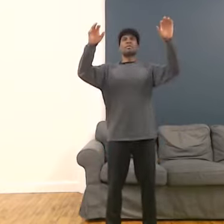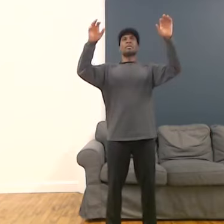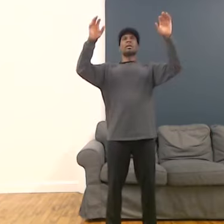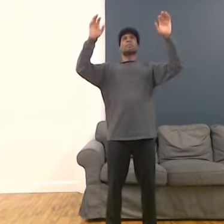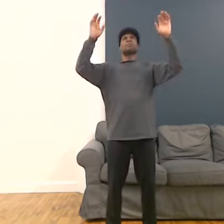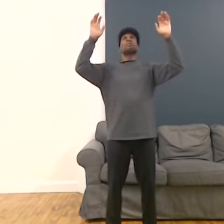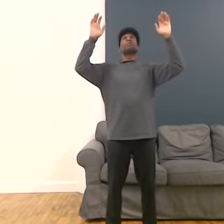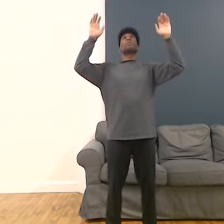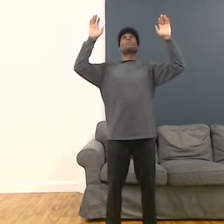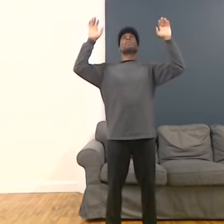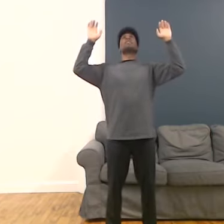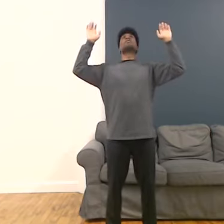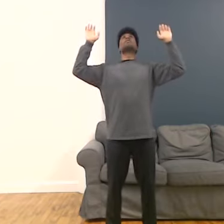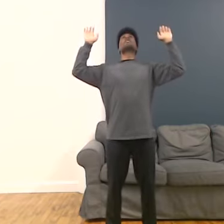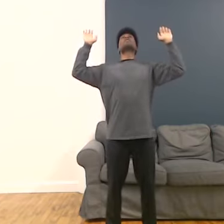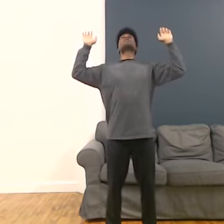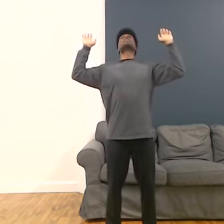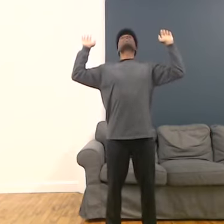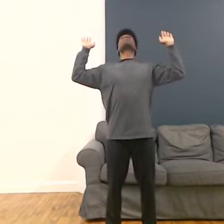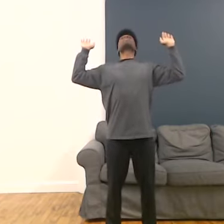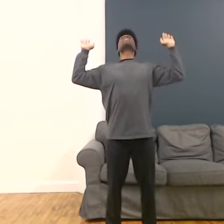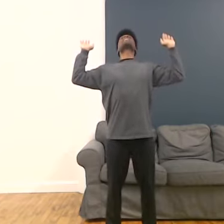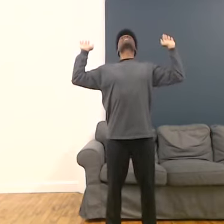Arms will open as you approach the upper back.